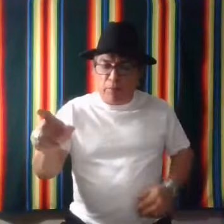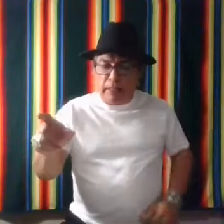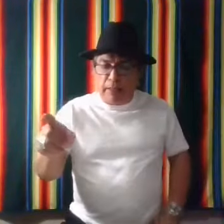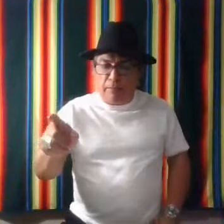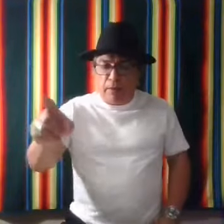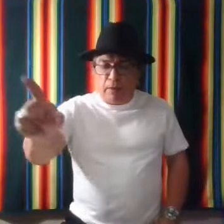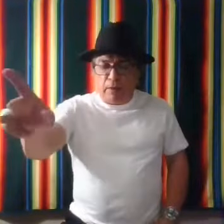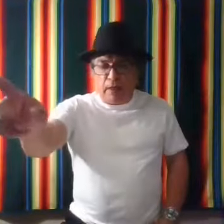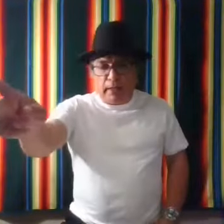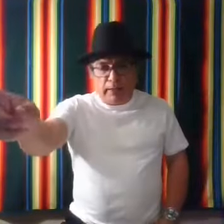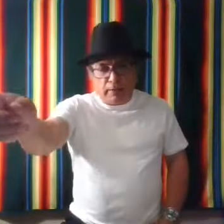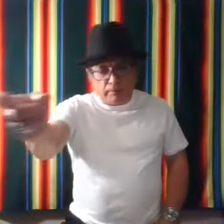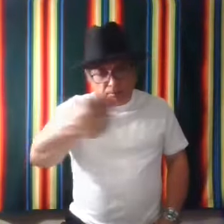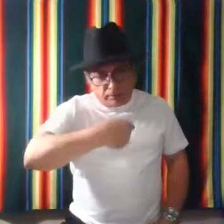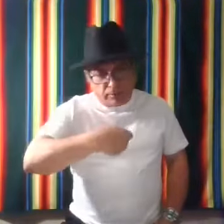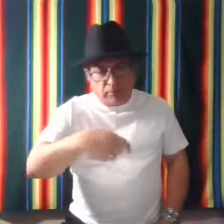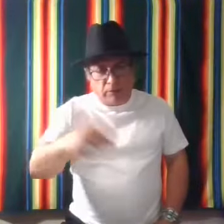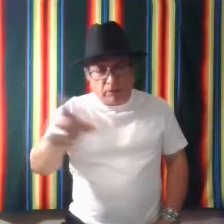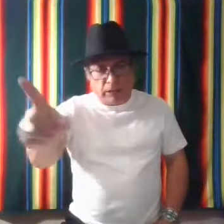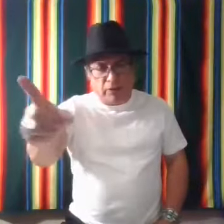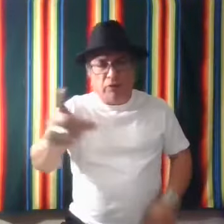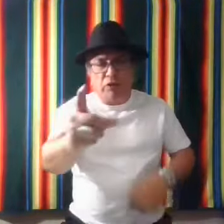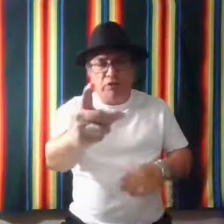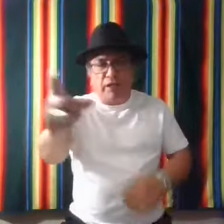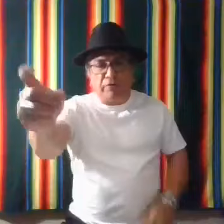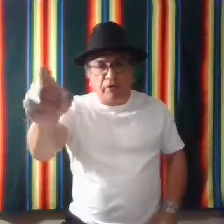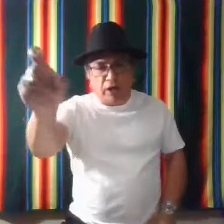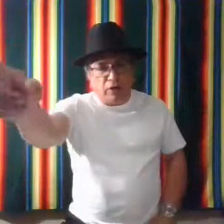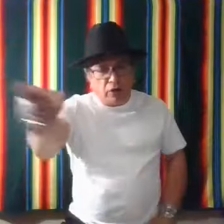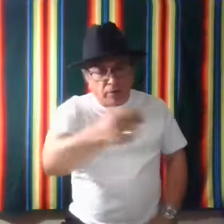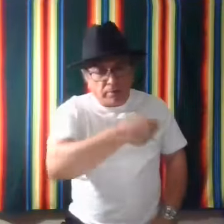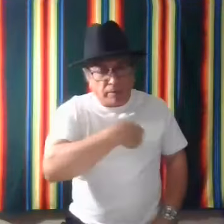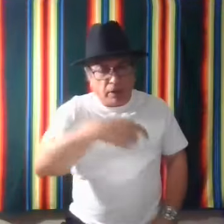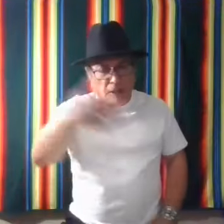be, uh, like, uh, like using that finger like a hook. Come.